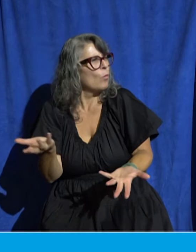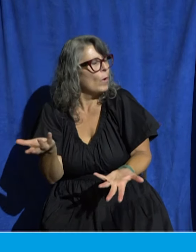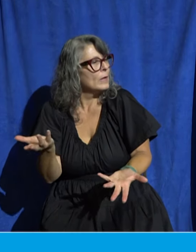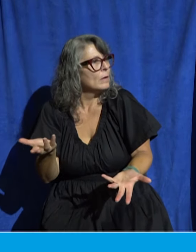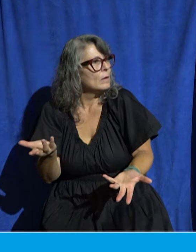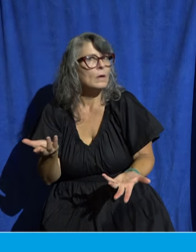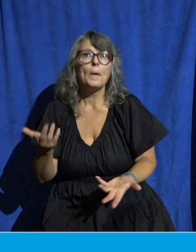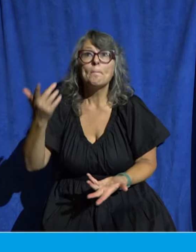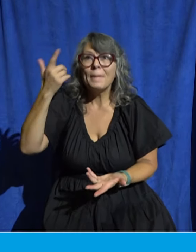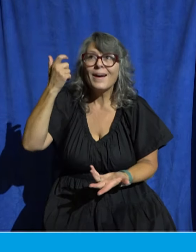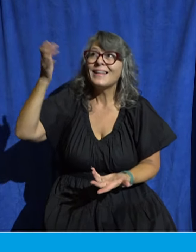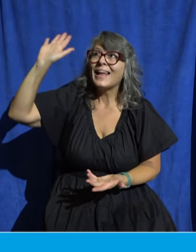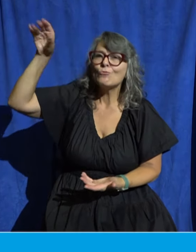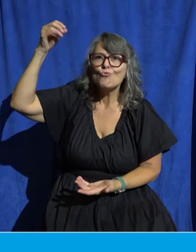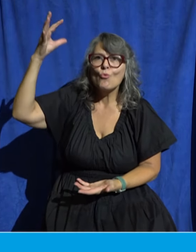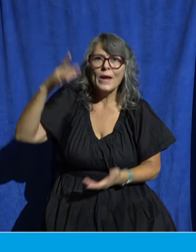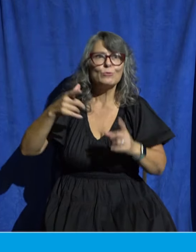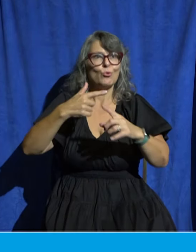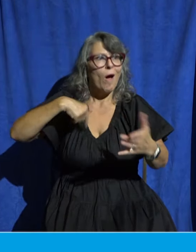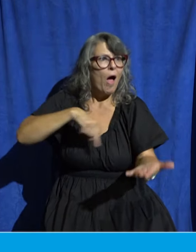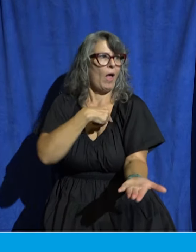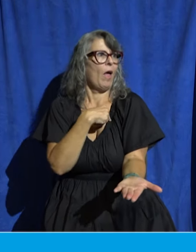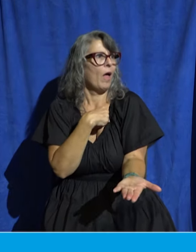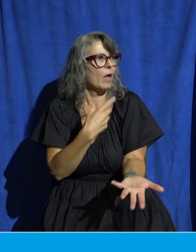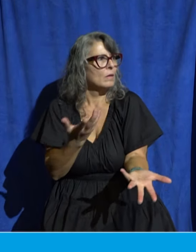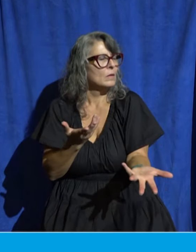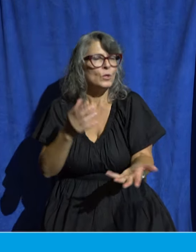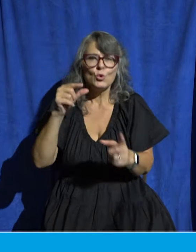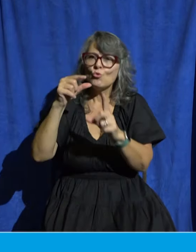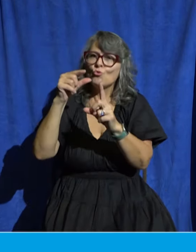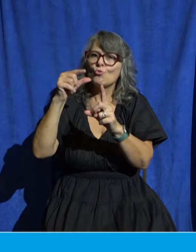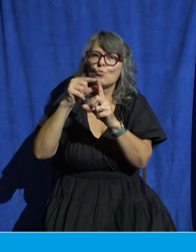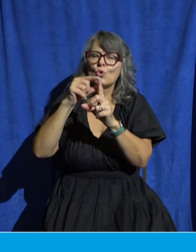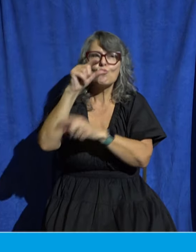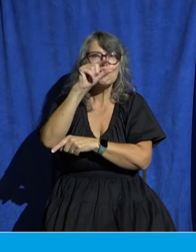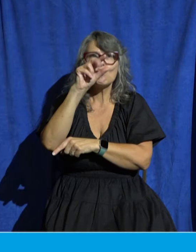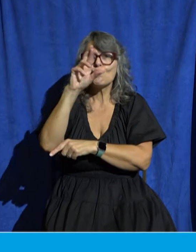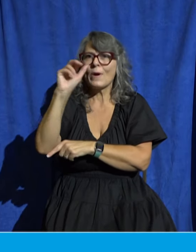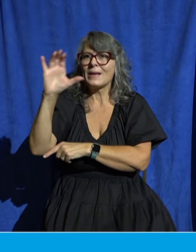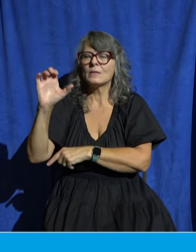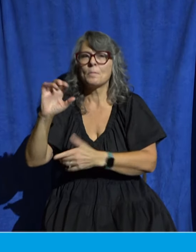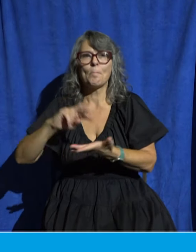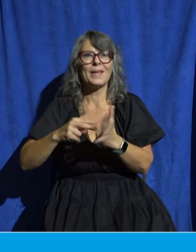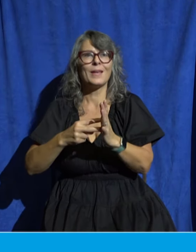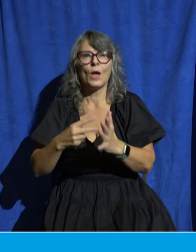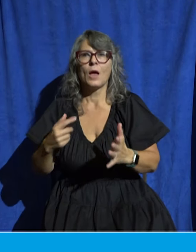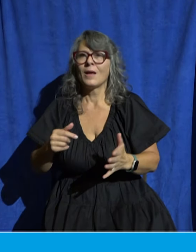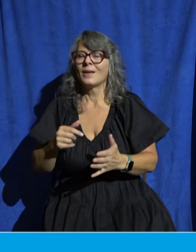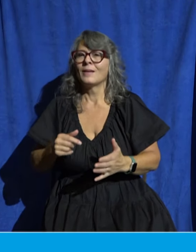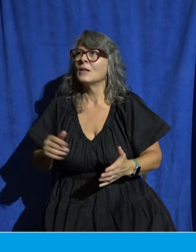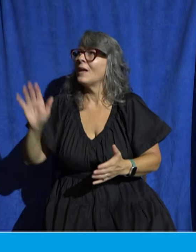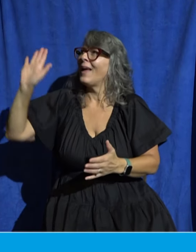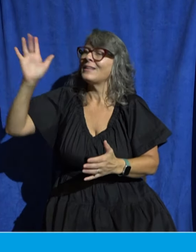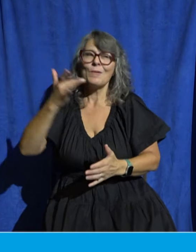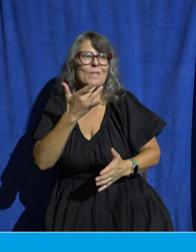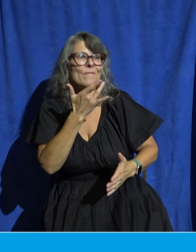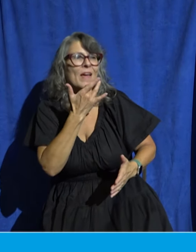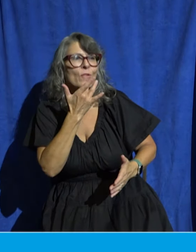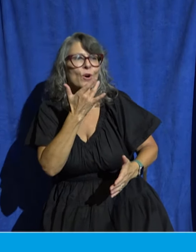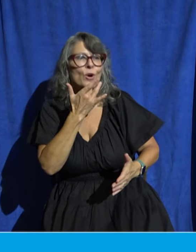us. And the word grace simply means undeserved favor or getting what we don't deserve. And this